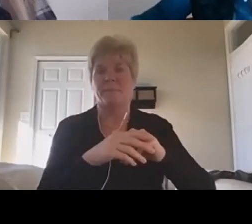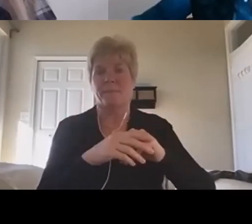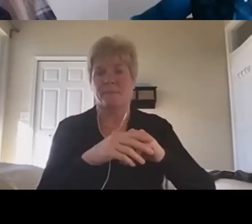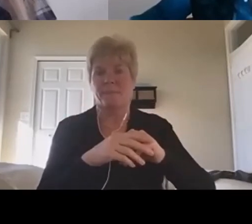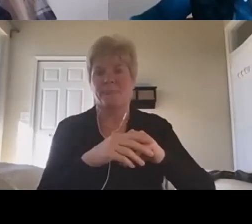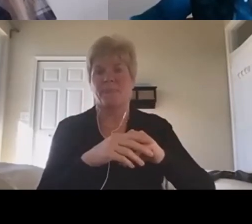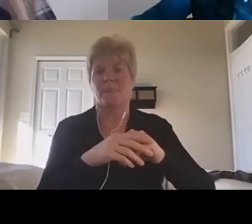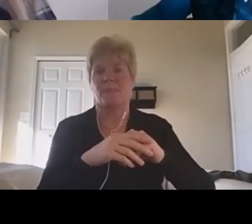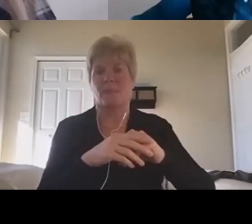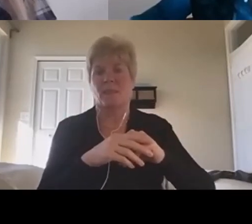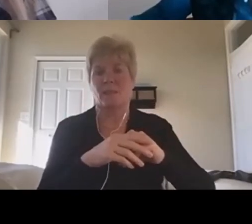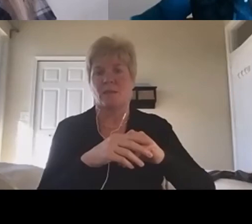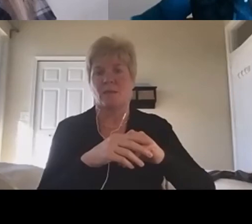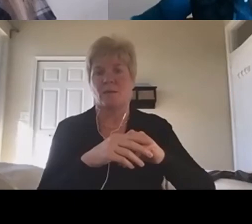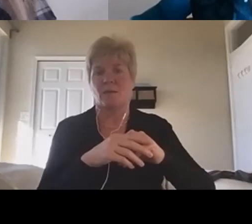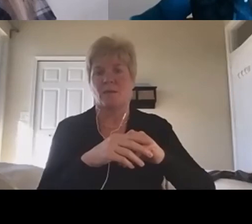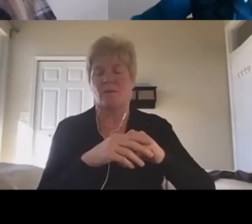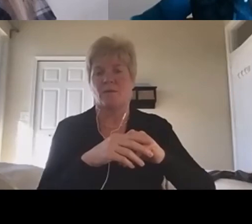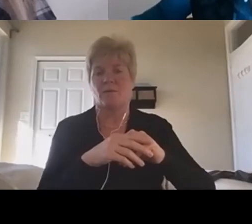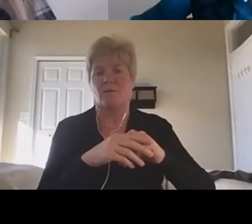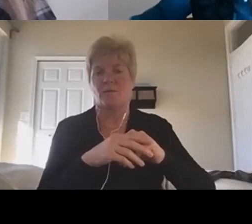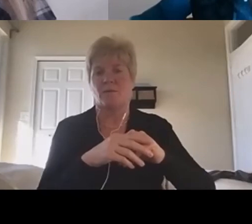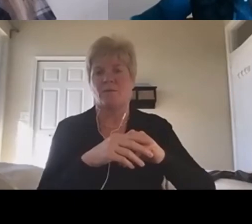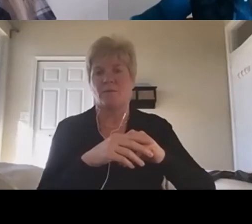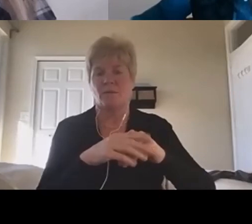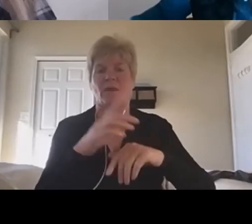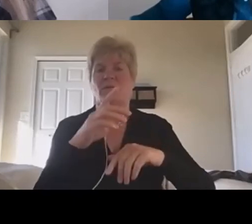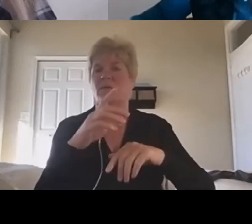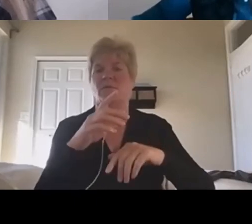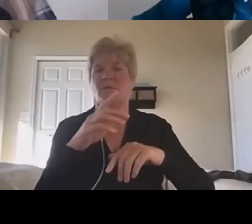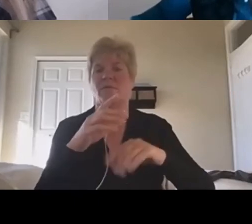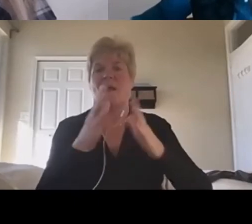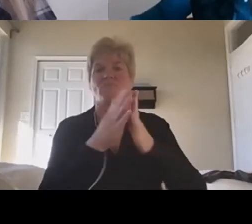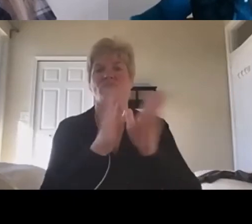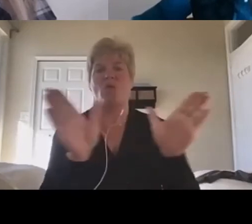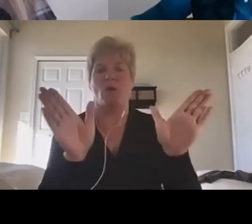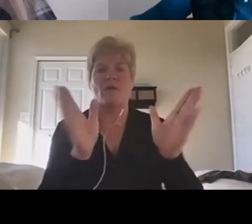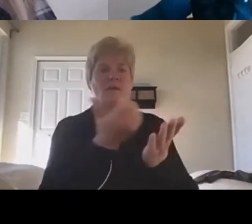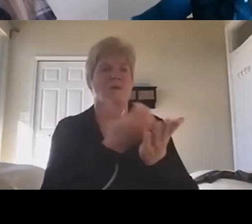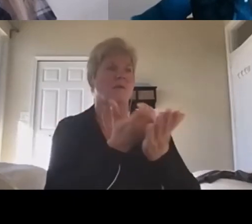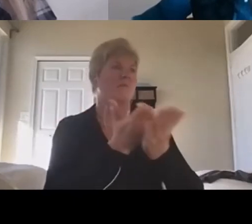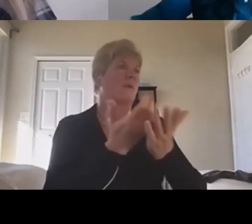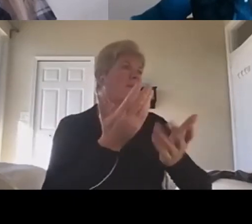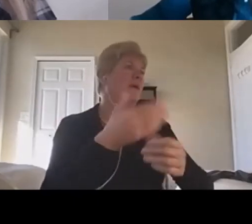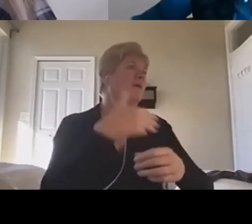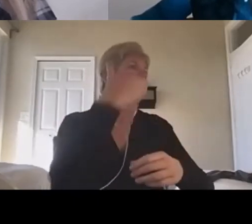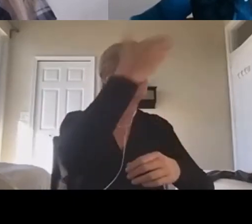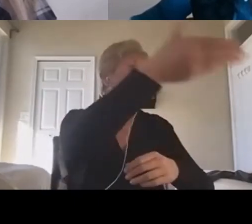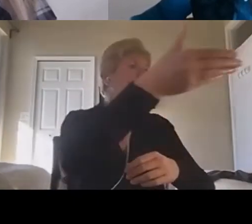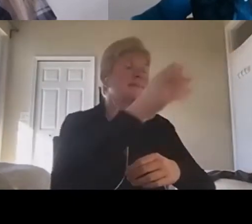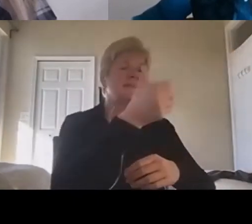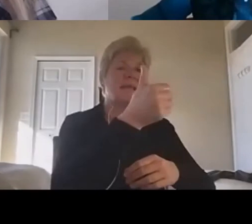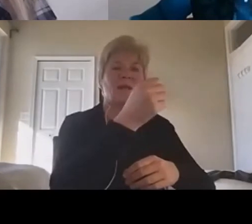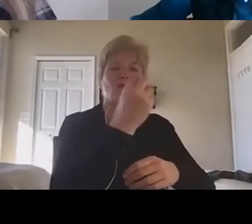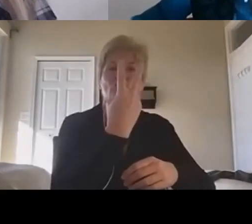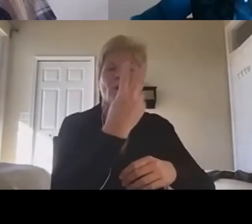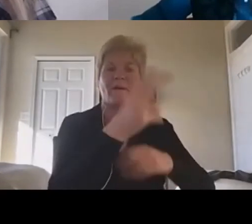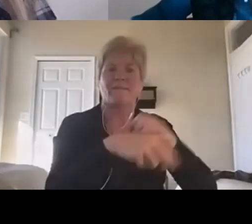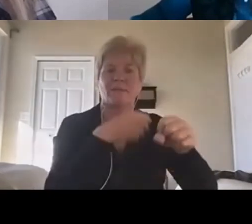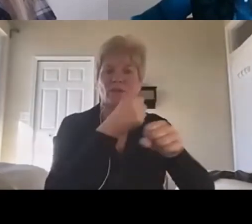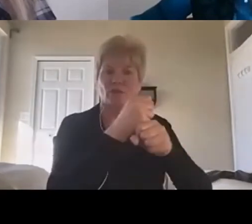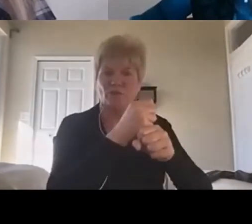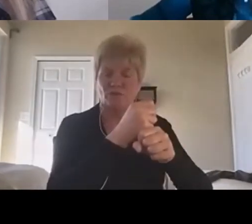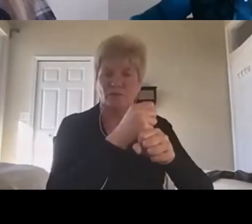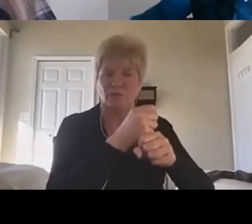pick up. That won't happen for another 10-12 years until they're convinced of its value.